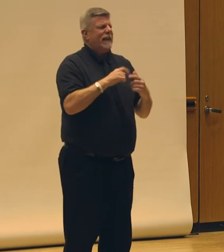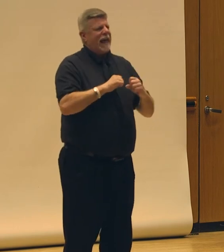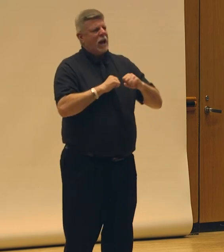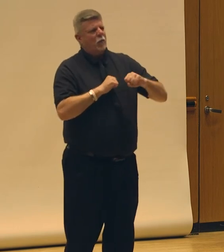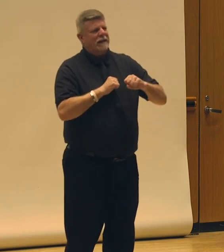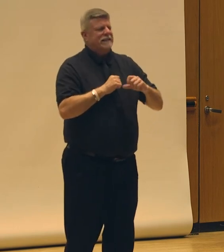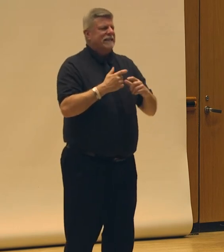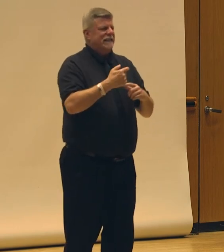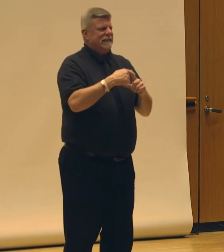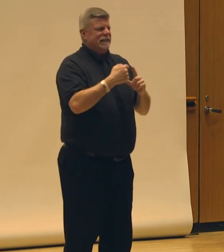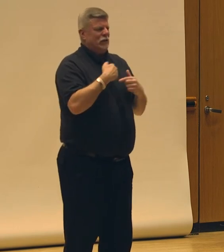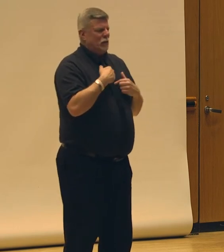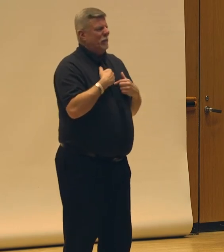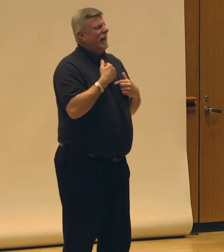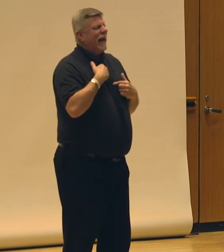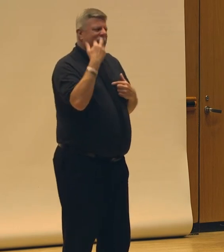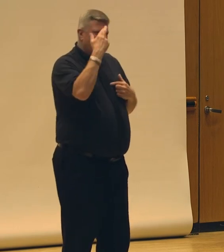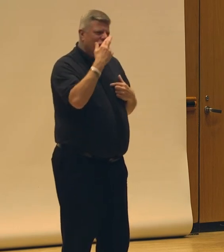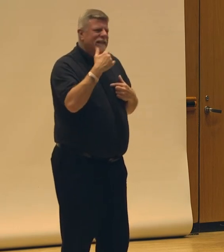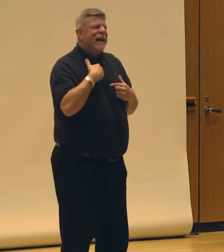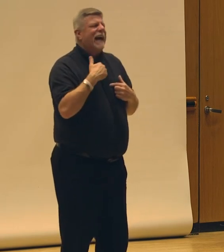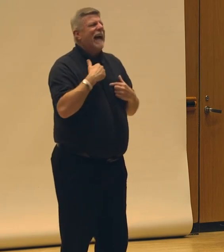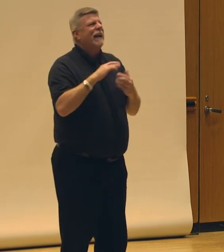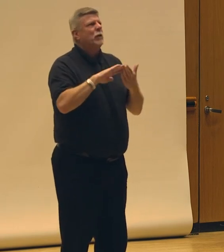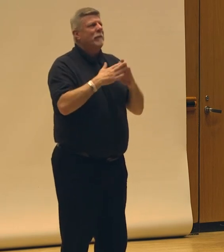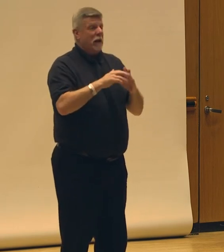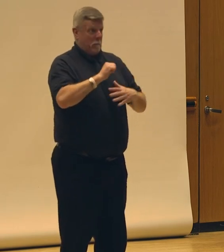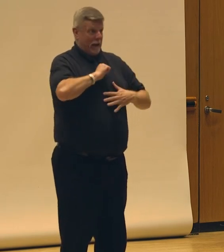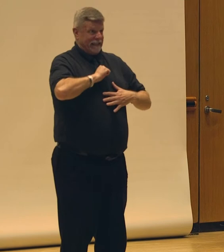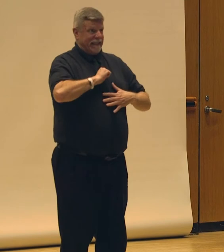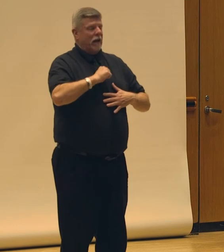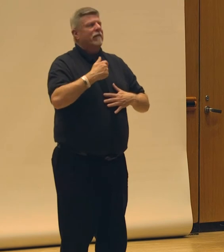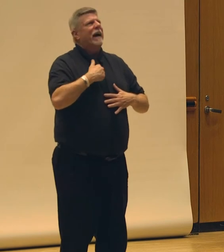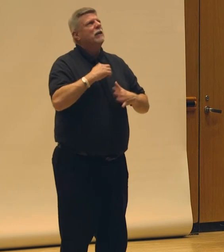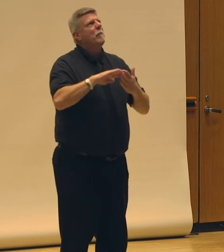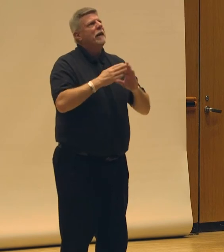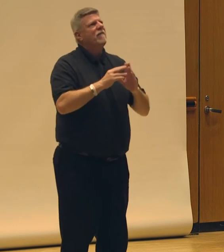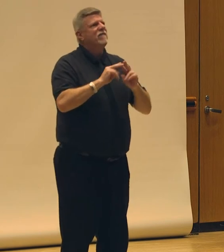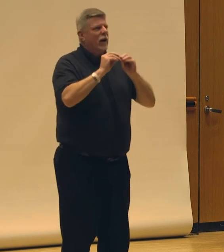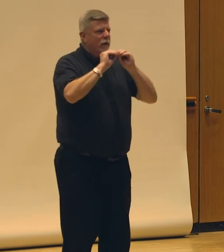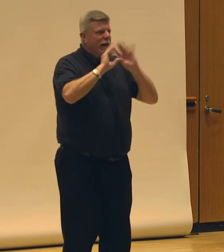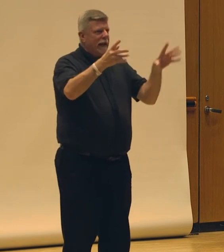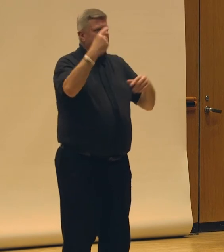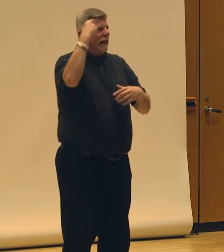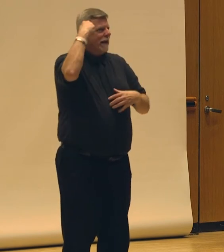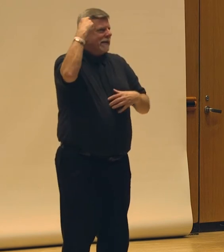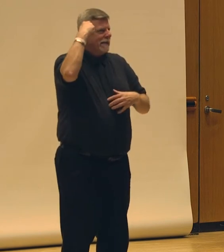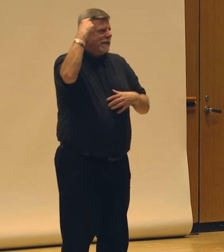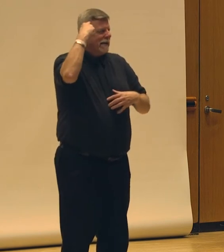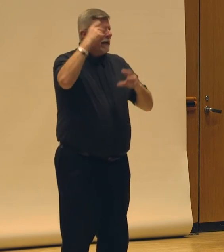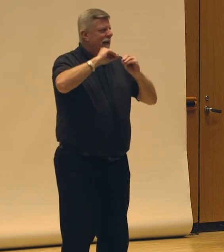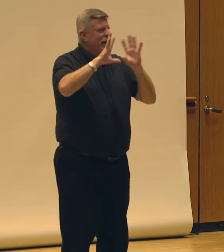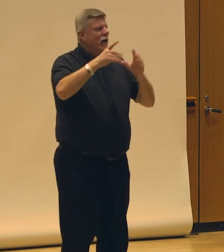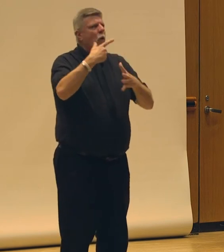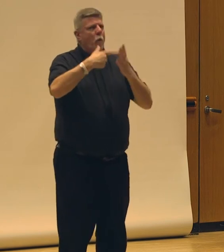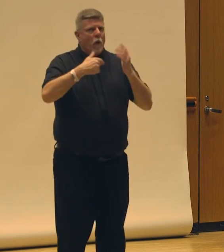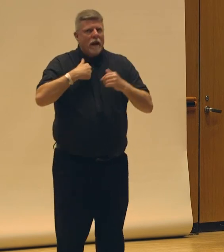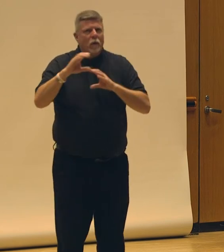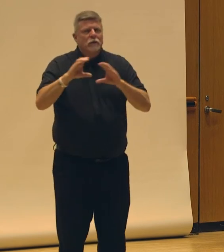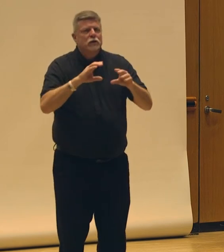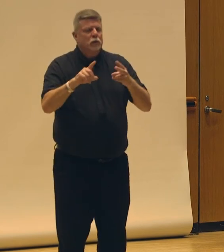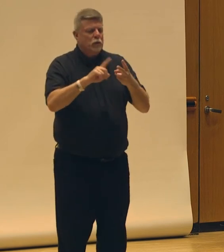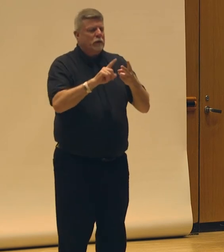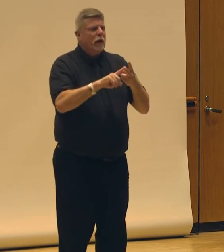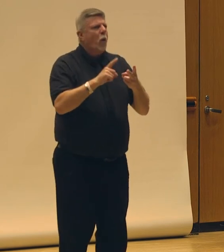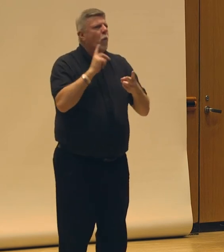way, and I realized I had to get very clear for myself what I was doing, who it was sourcing from, or where it was